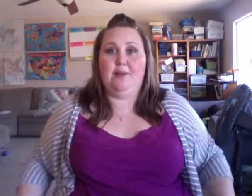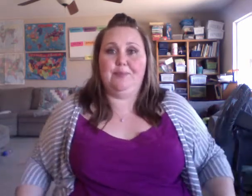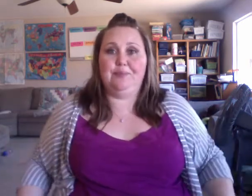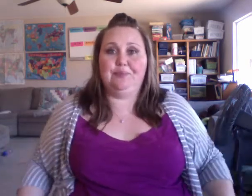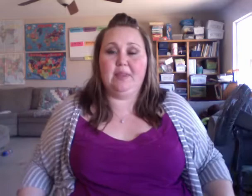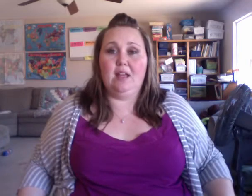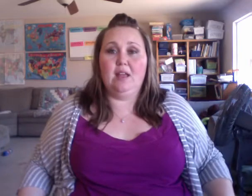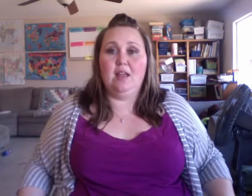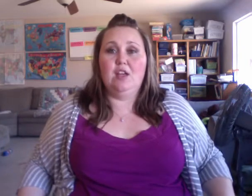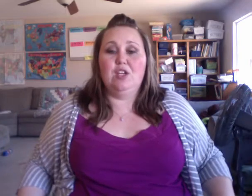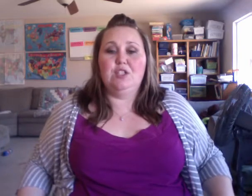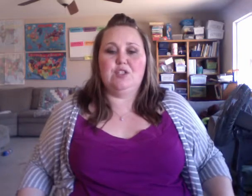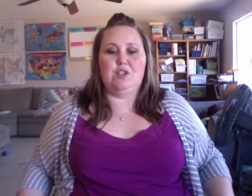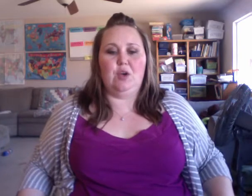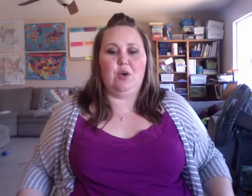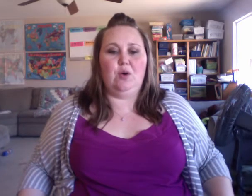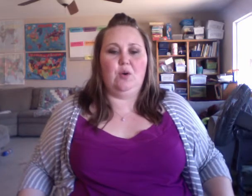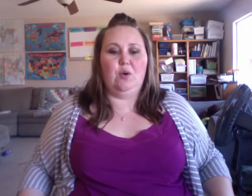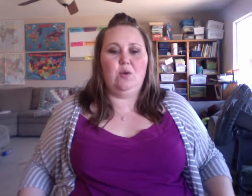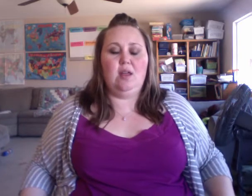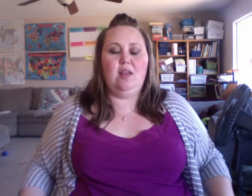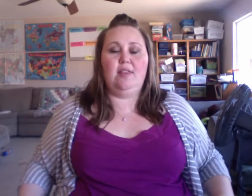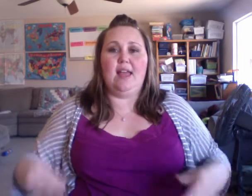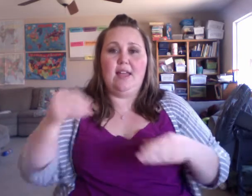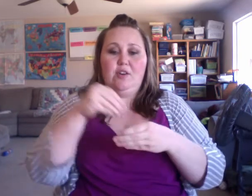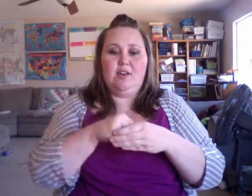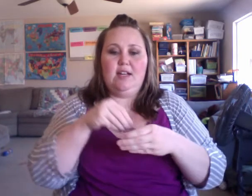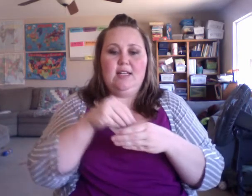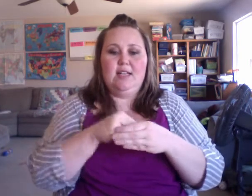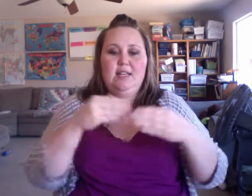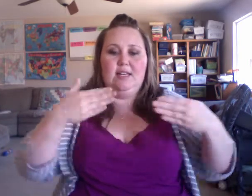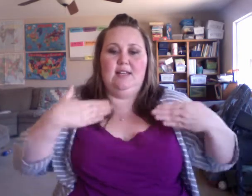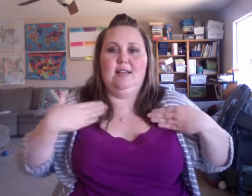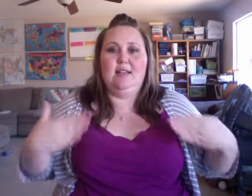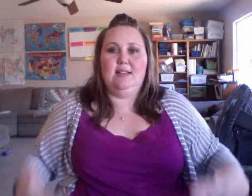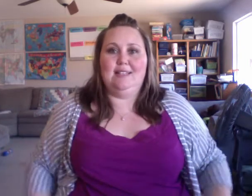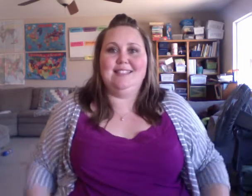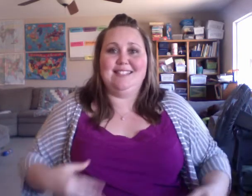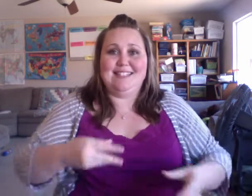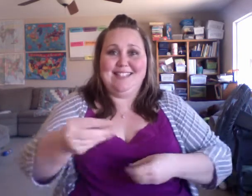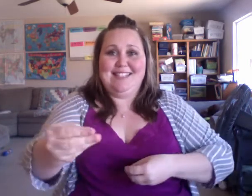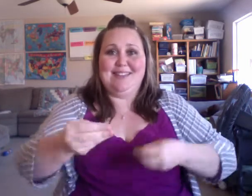So endocrine system